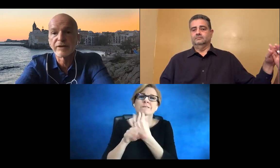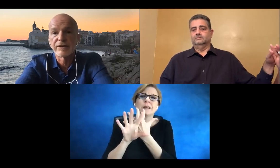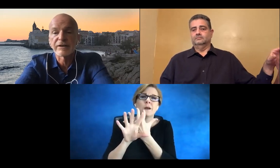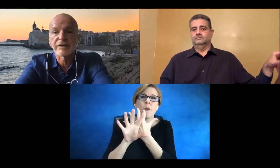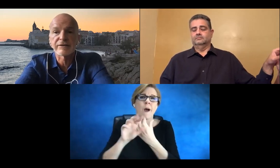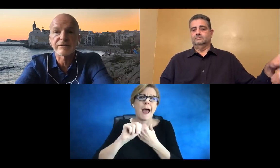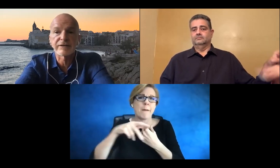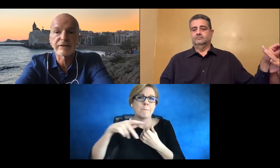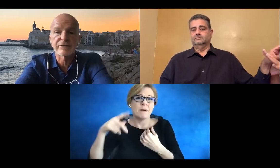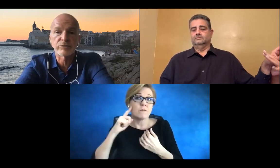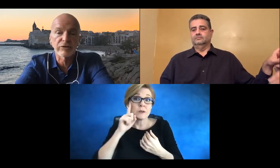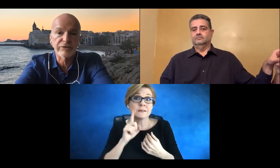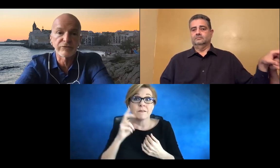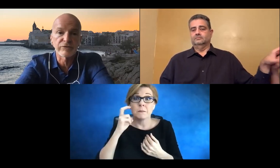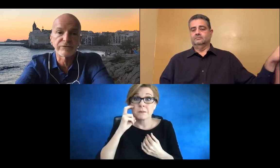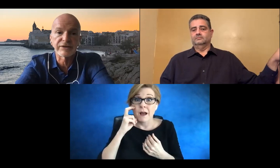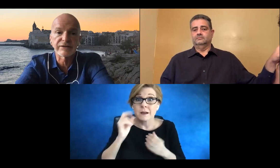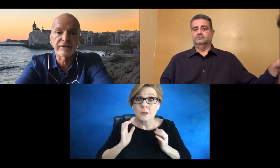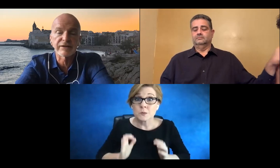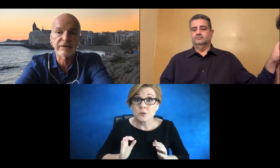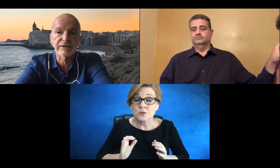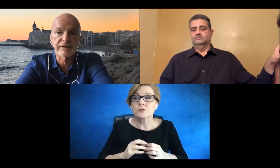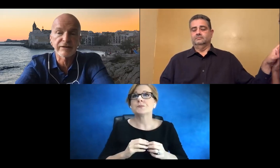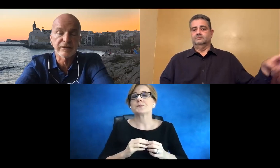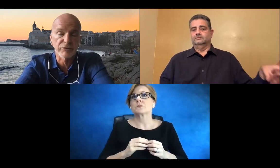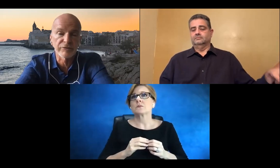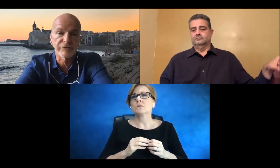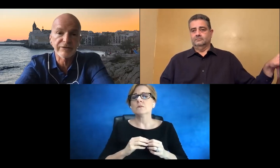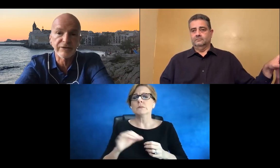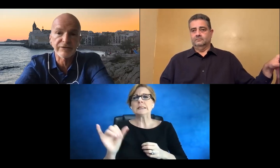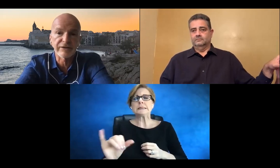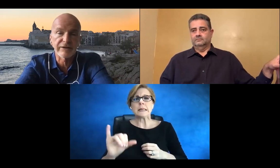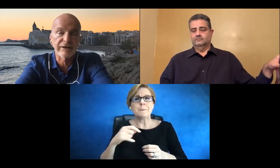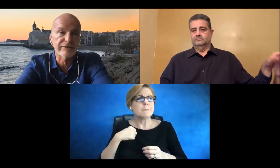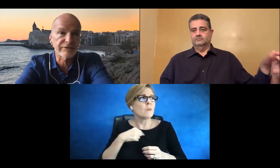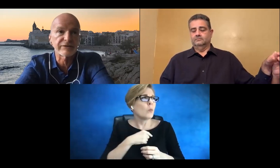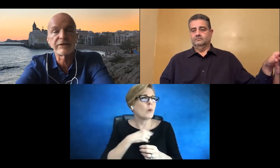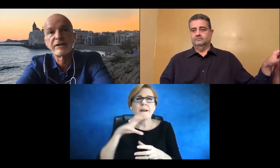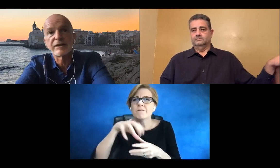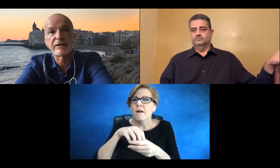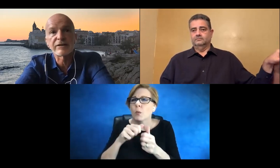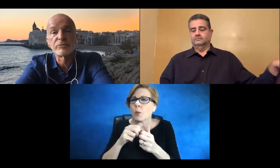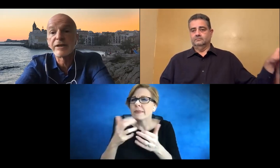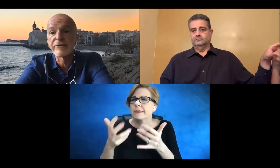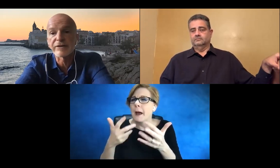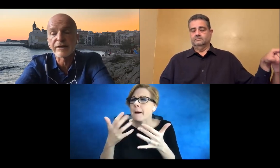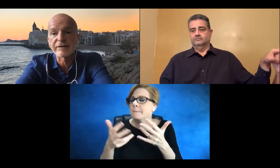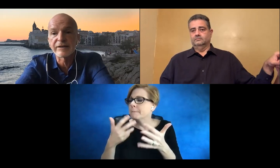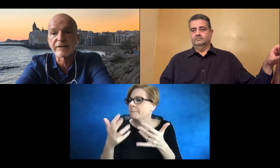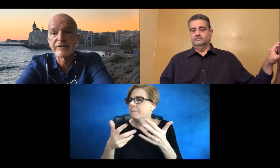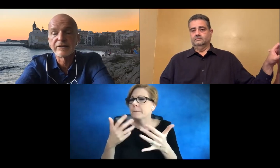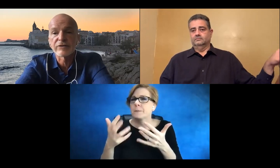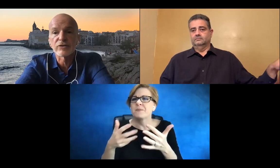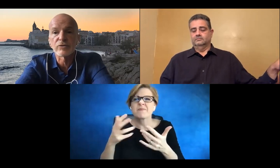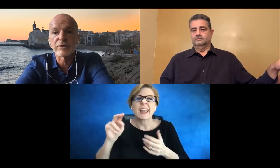And we are also involved in a couple of accessive communities at